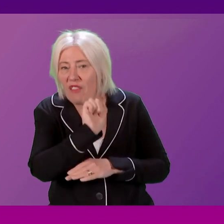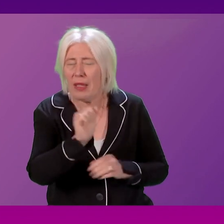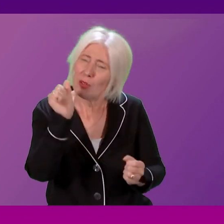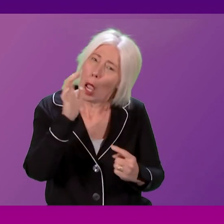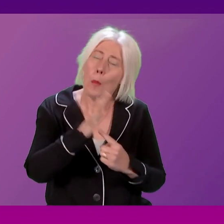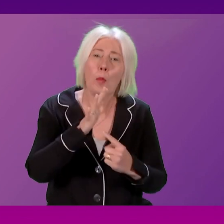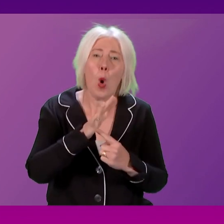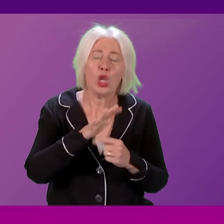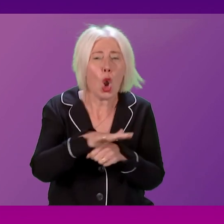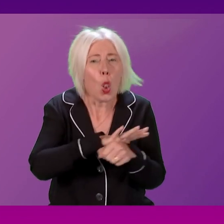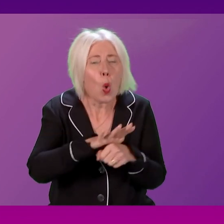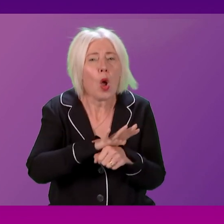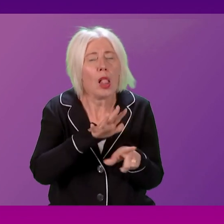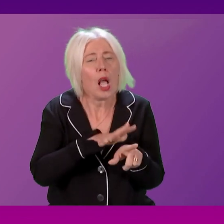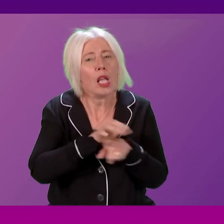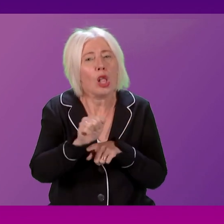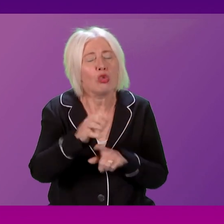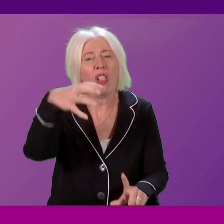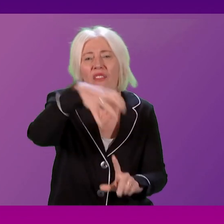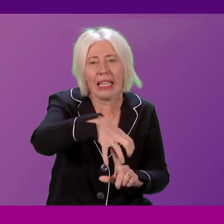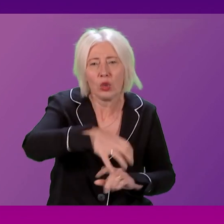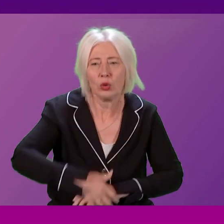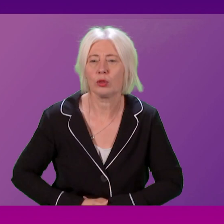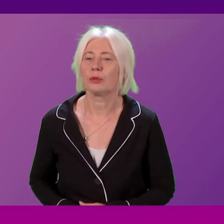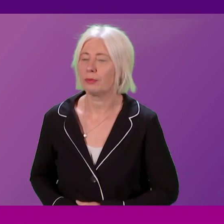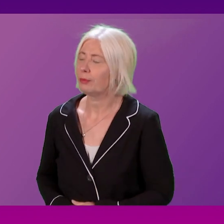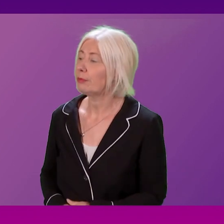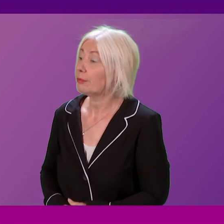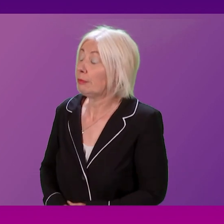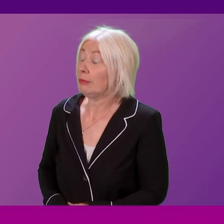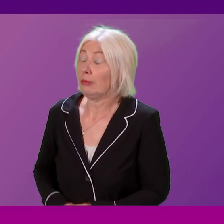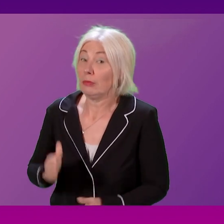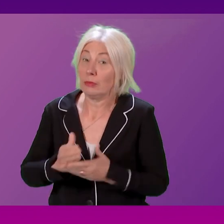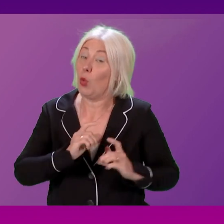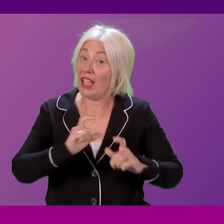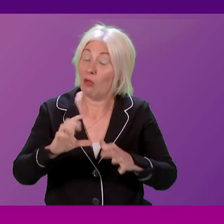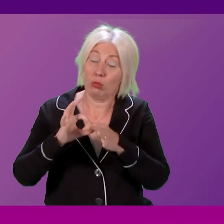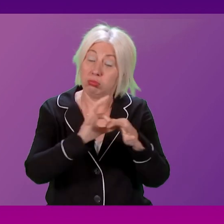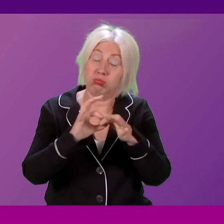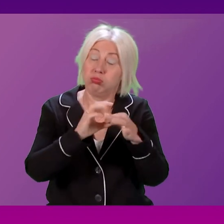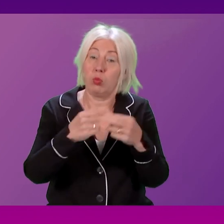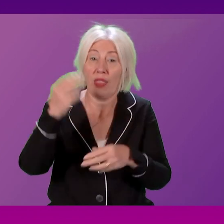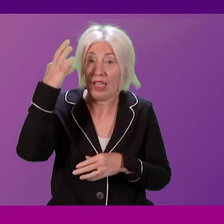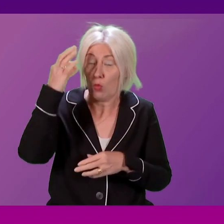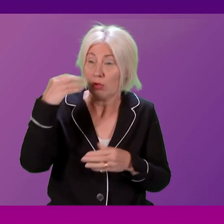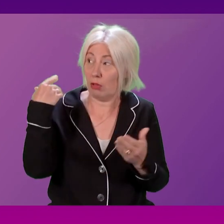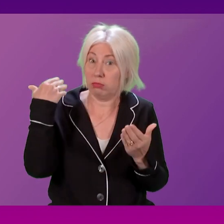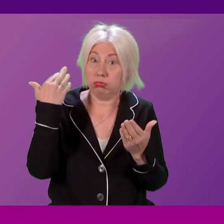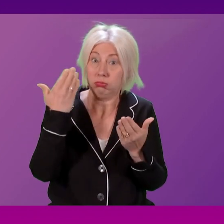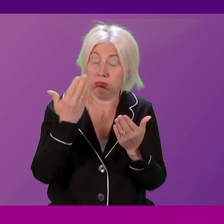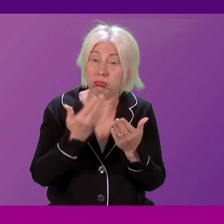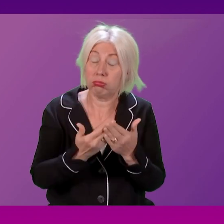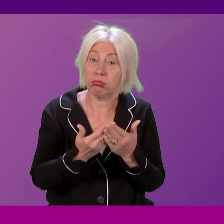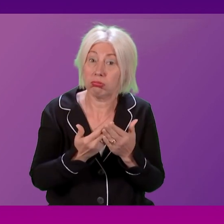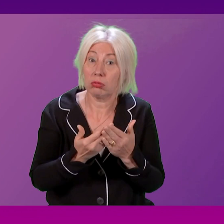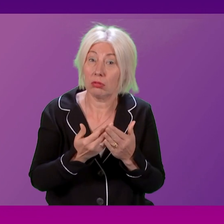important local cultural venue? First Minister. Yes, we will continue to engage with local authorities as we have done throughout the